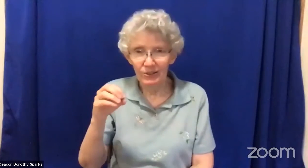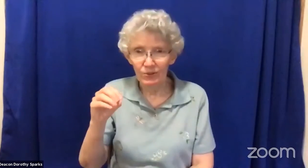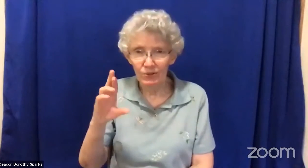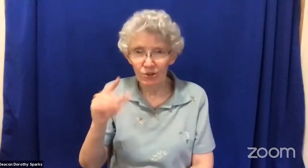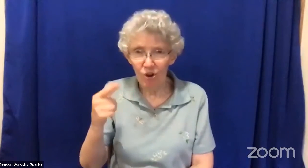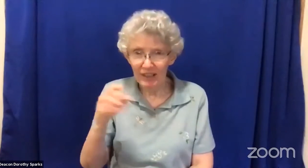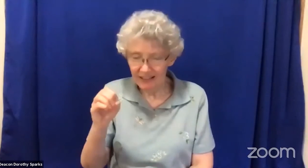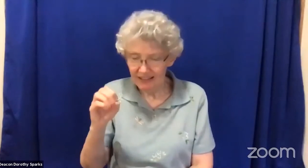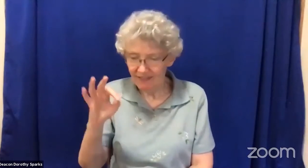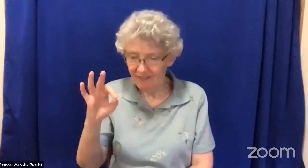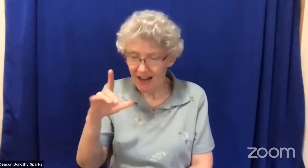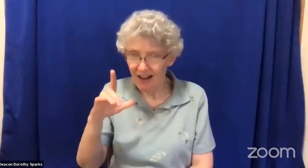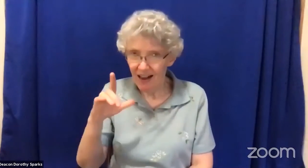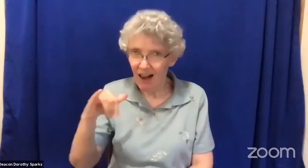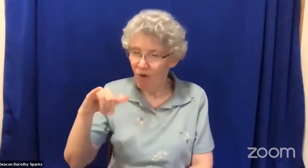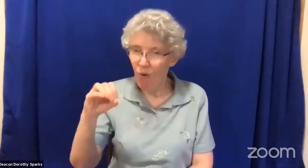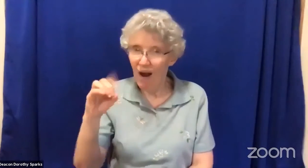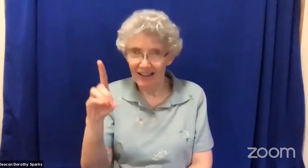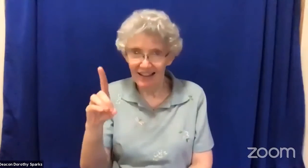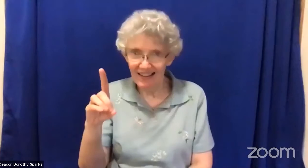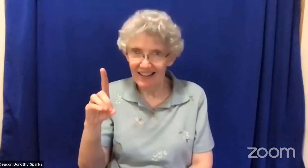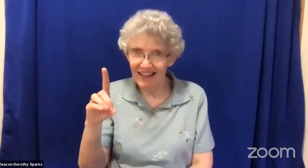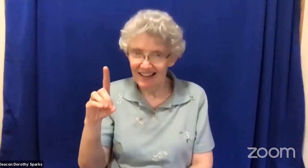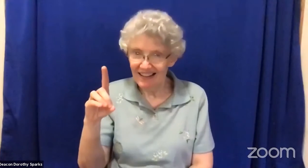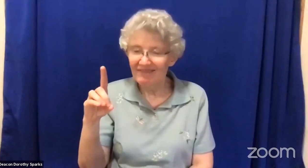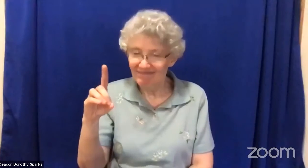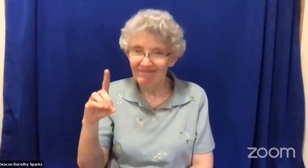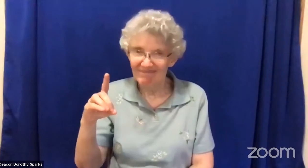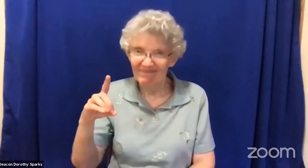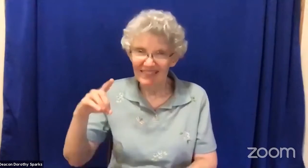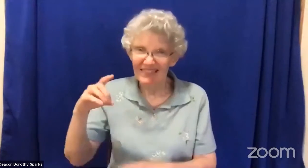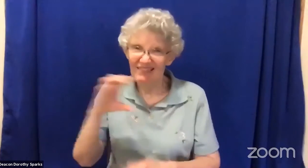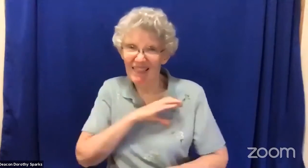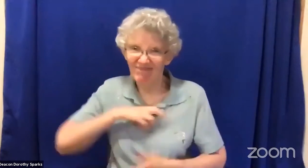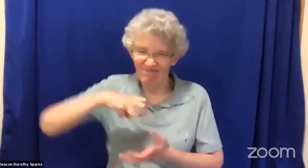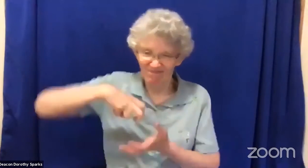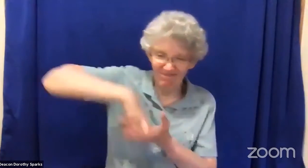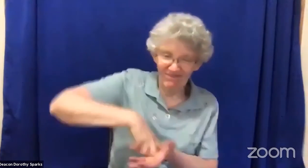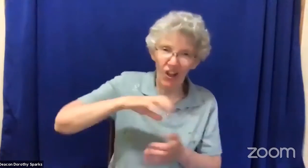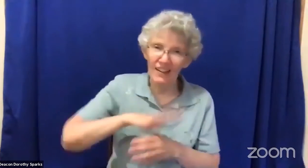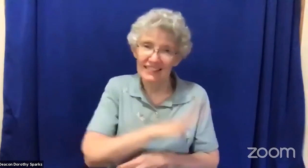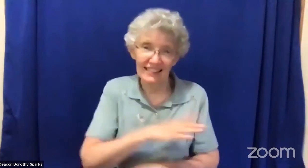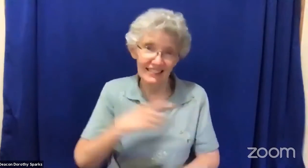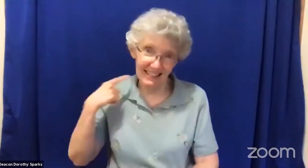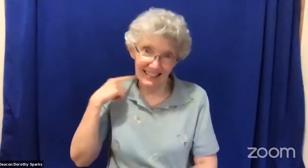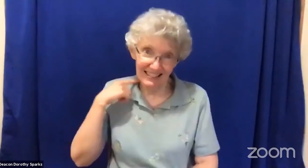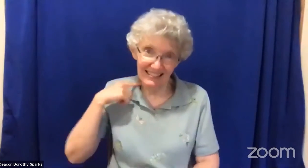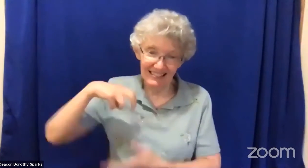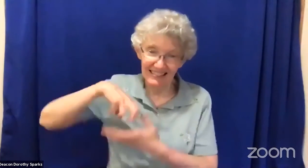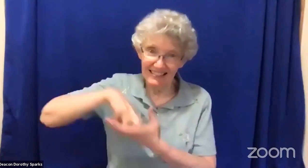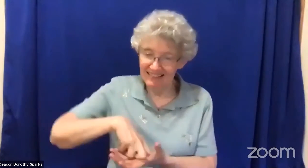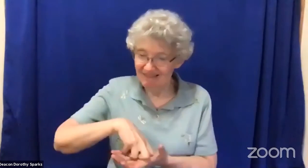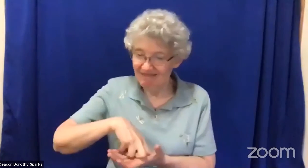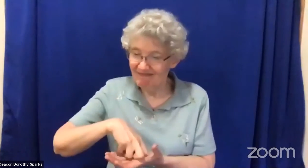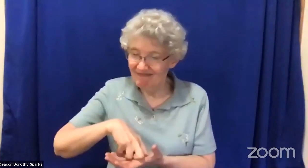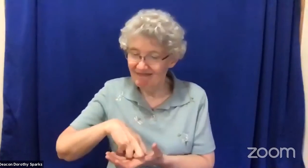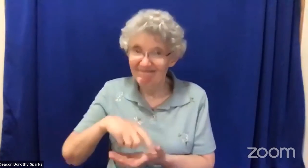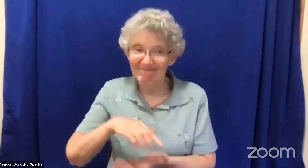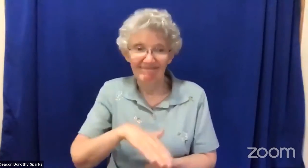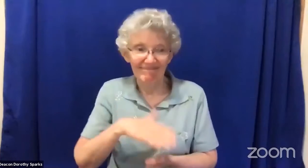for years and years and years. Until recently, when